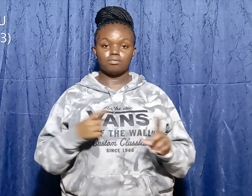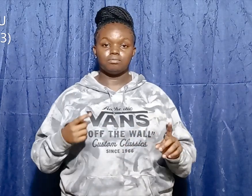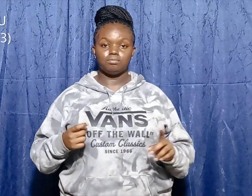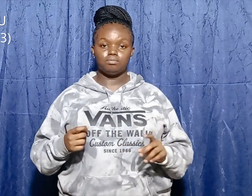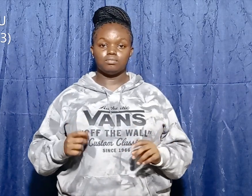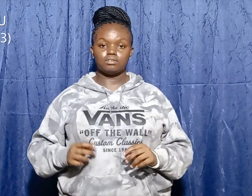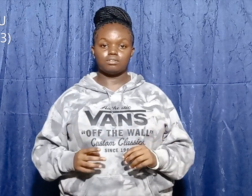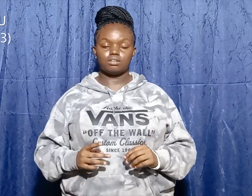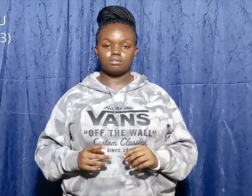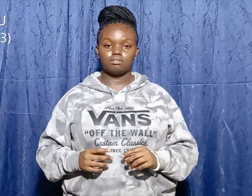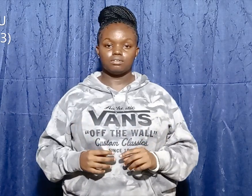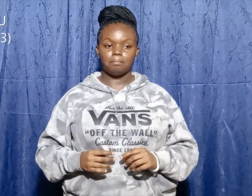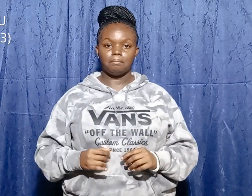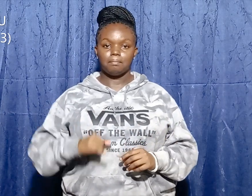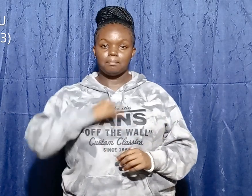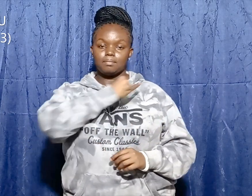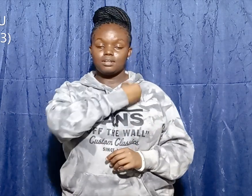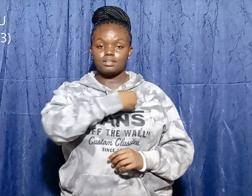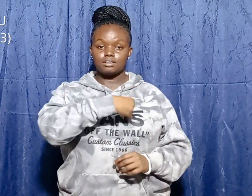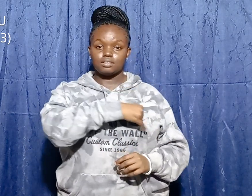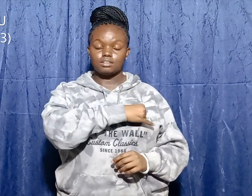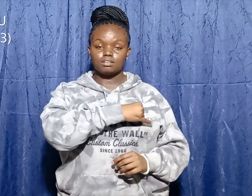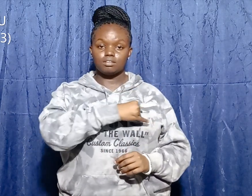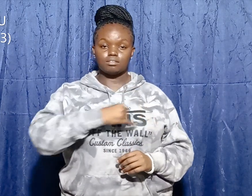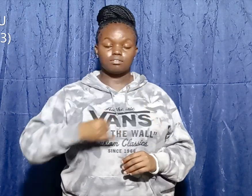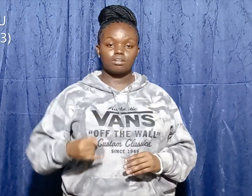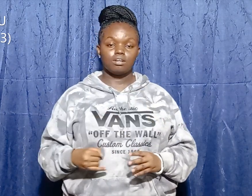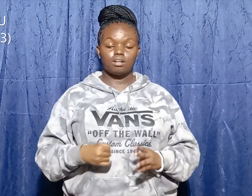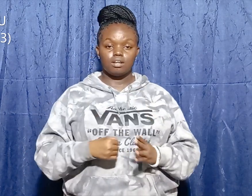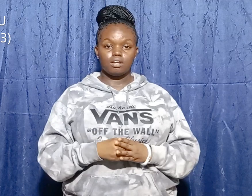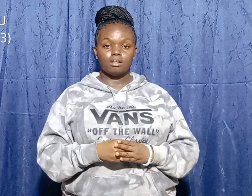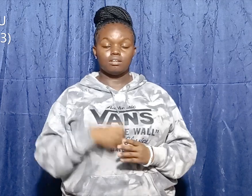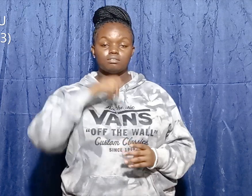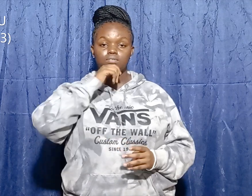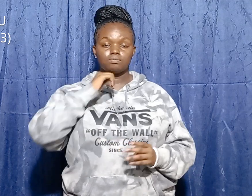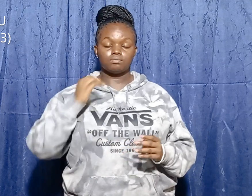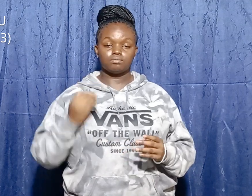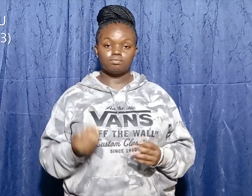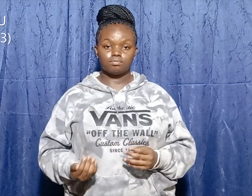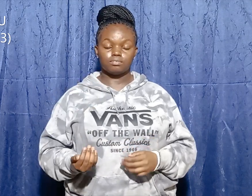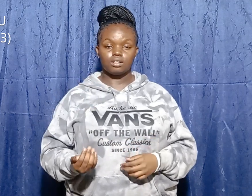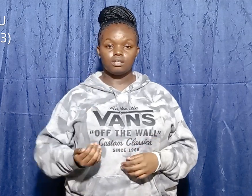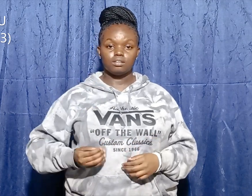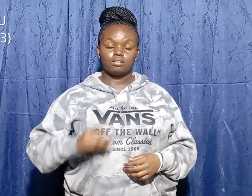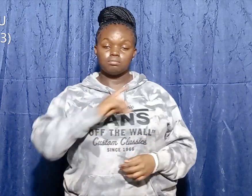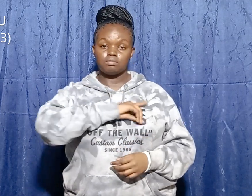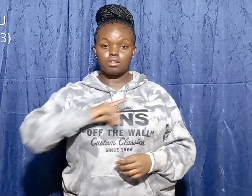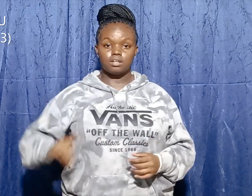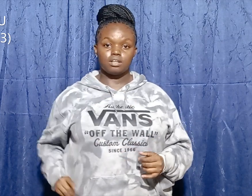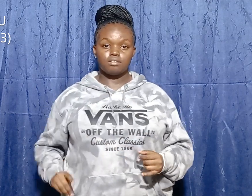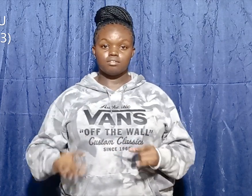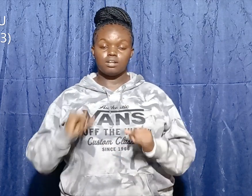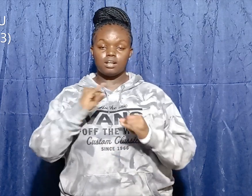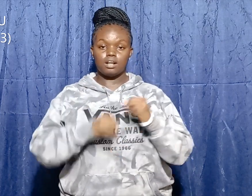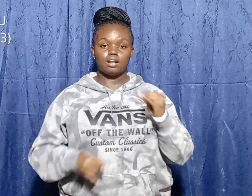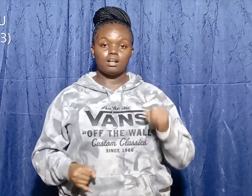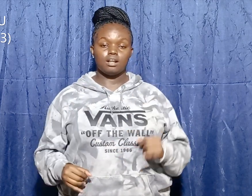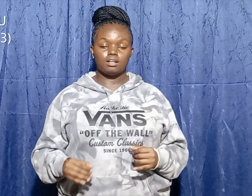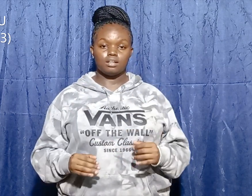Jesse had eight sons. David was the last born. Jesse's first,